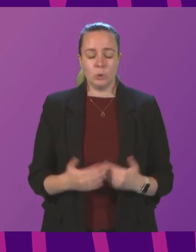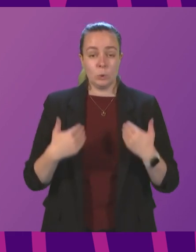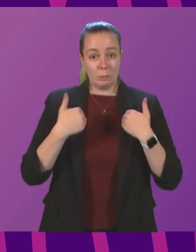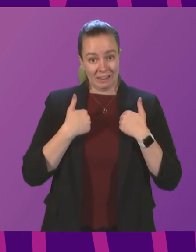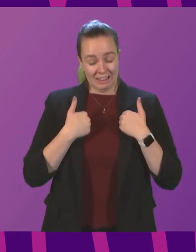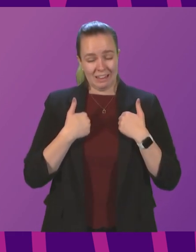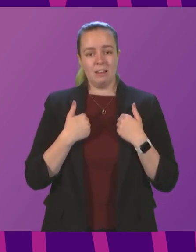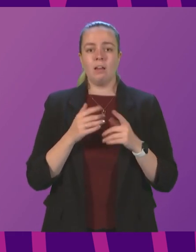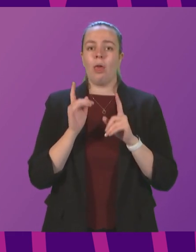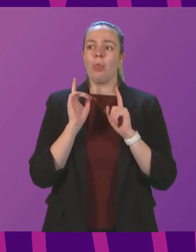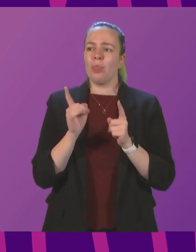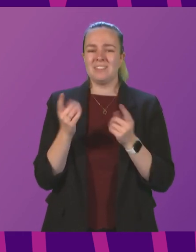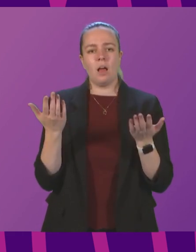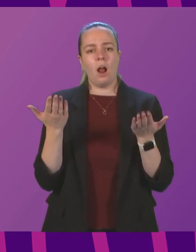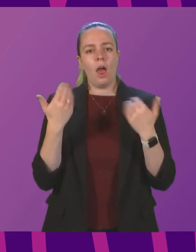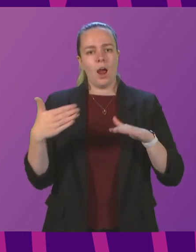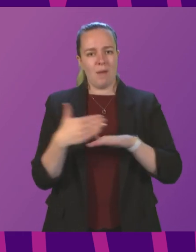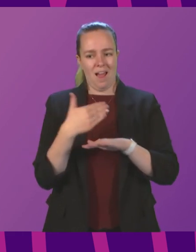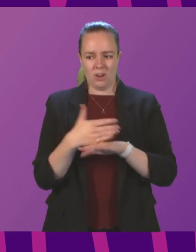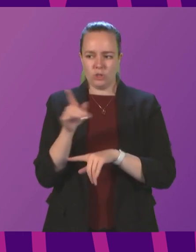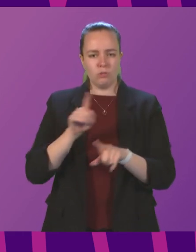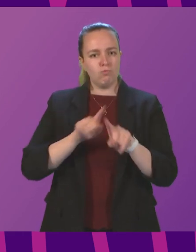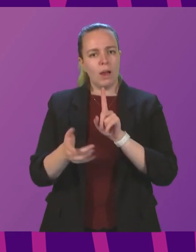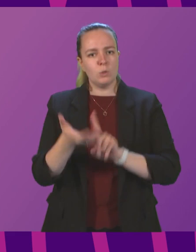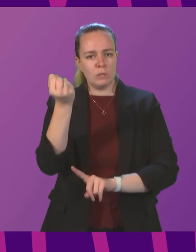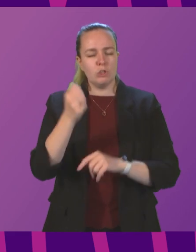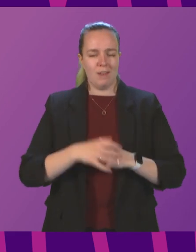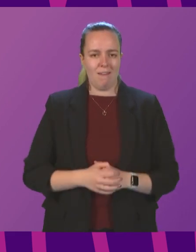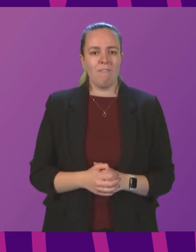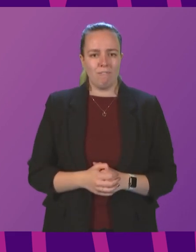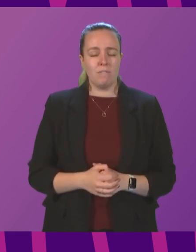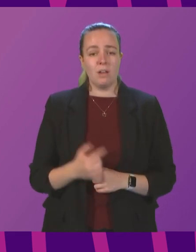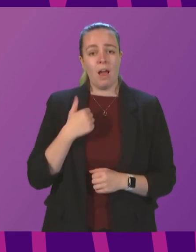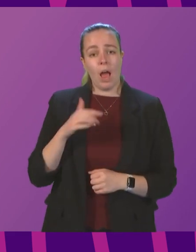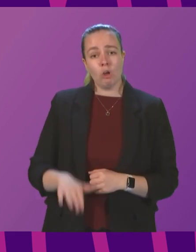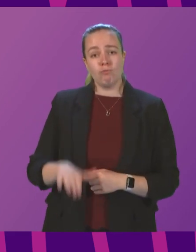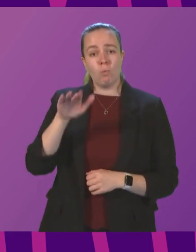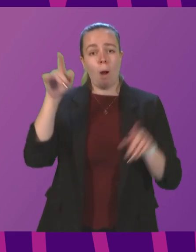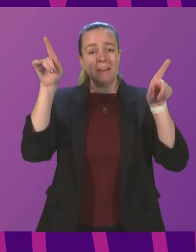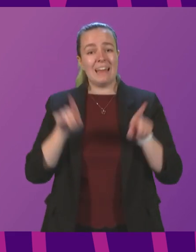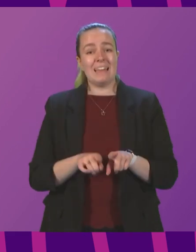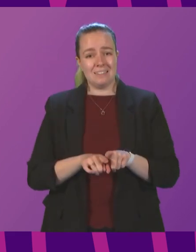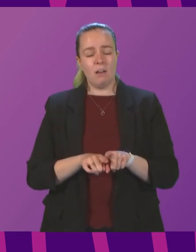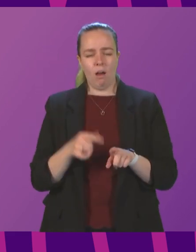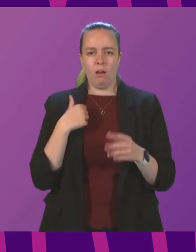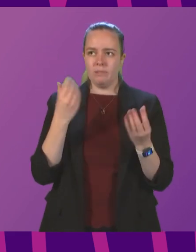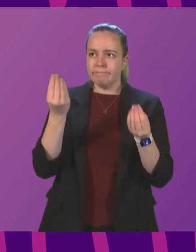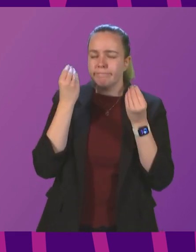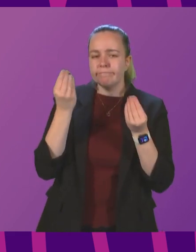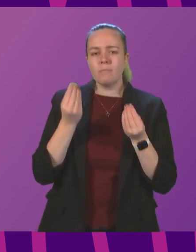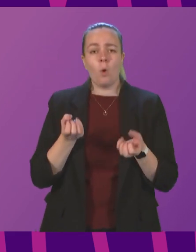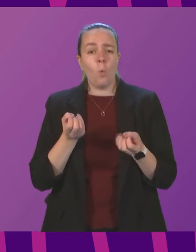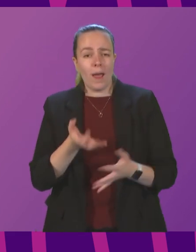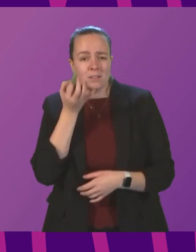this is what climate action is trying to achieve. I grew up in India, where I was taught not to waste